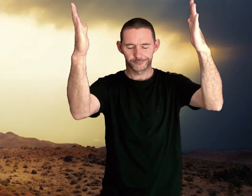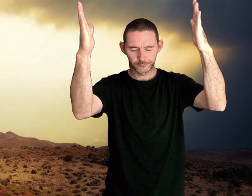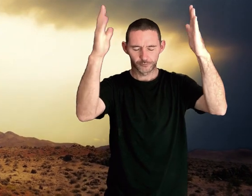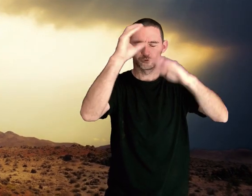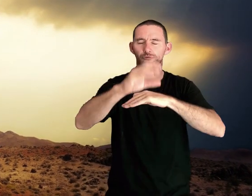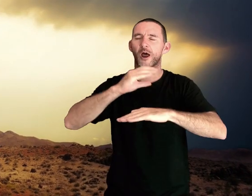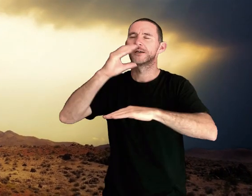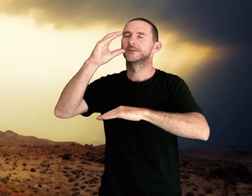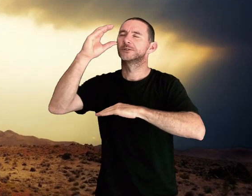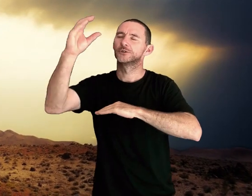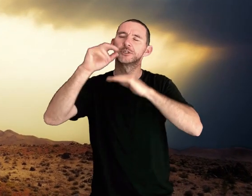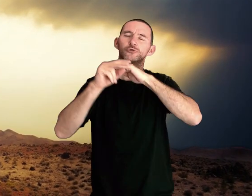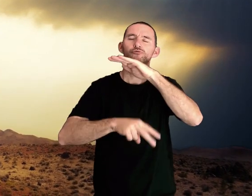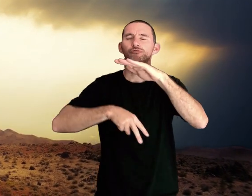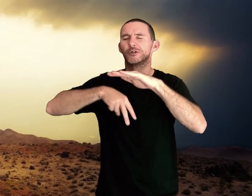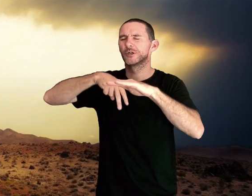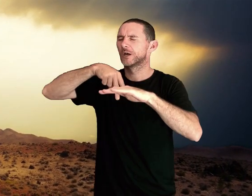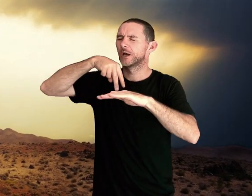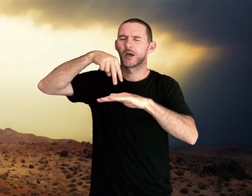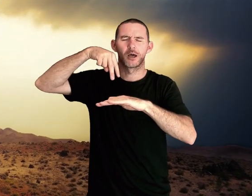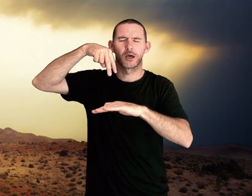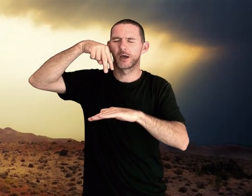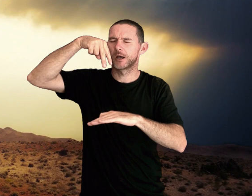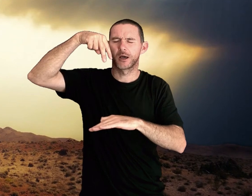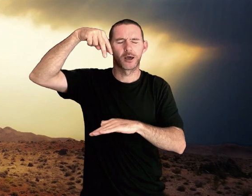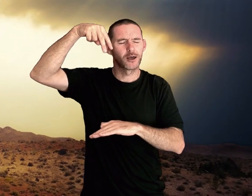Christ is risen